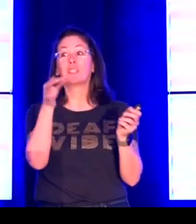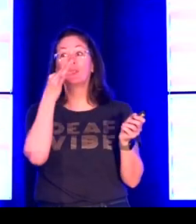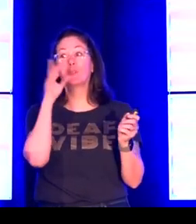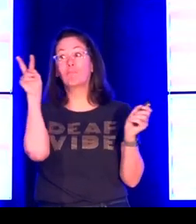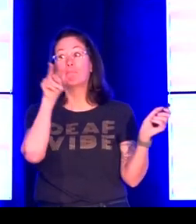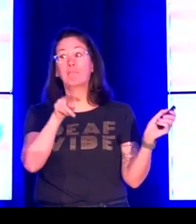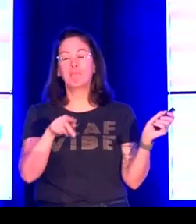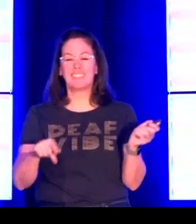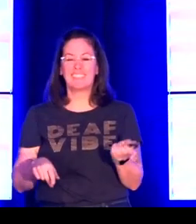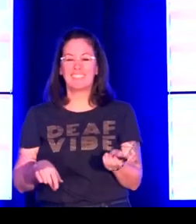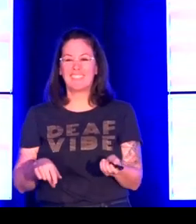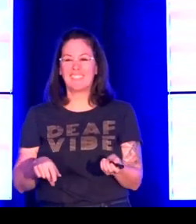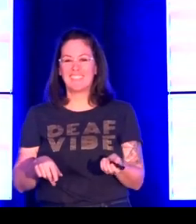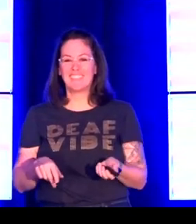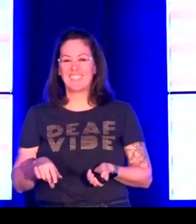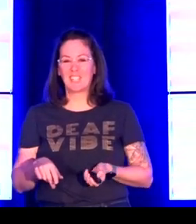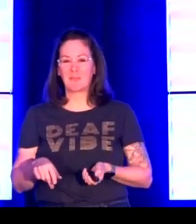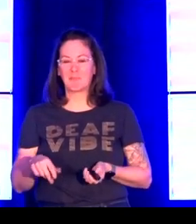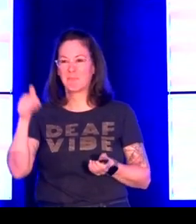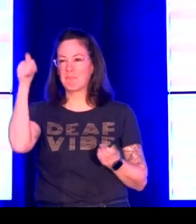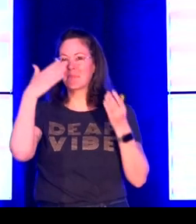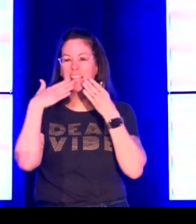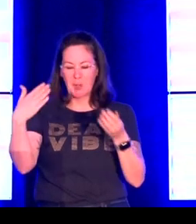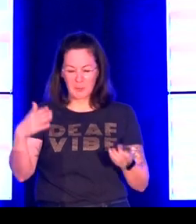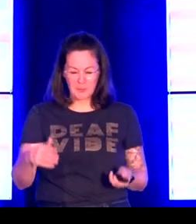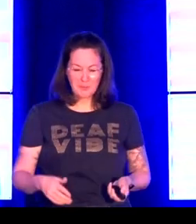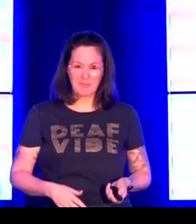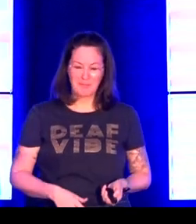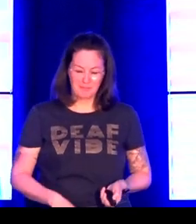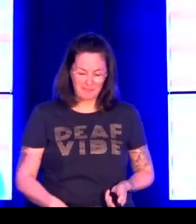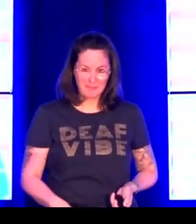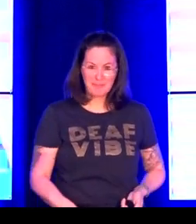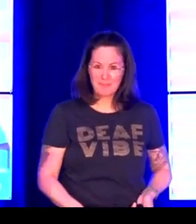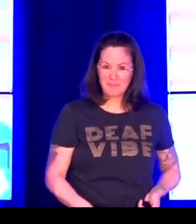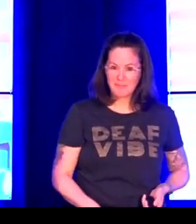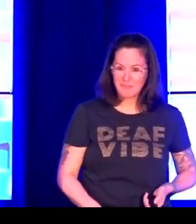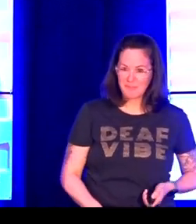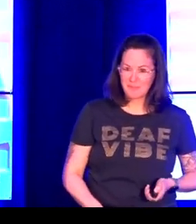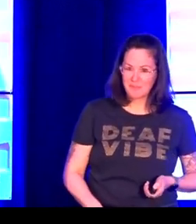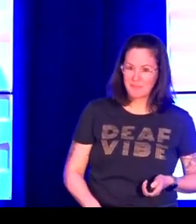And this is the book that is forthcoming spring 2022. Thank you.